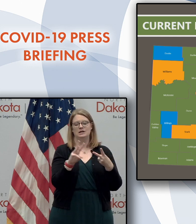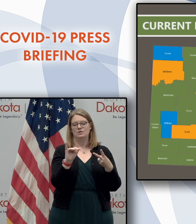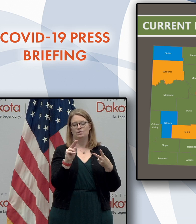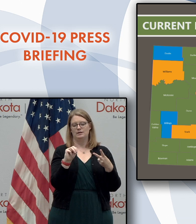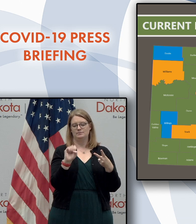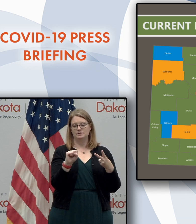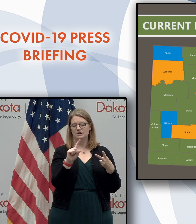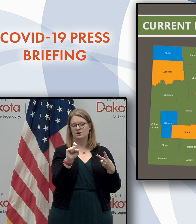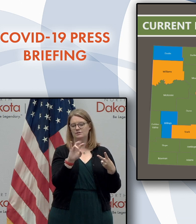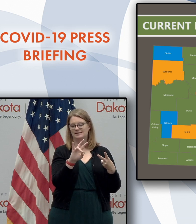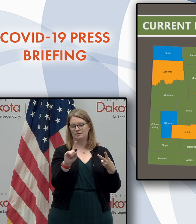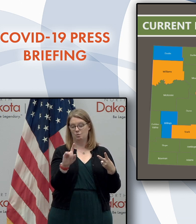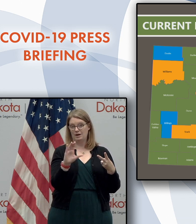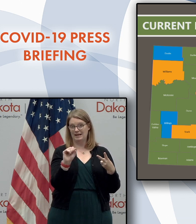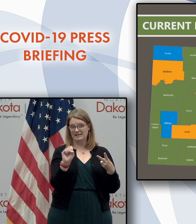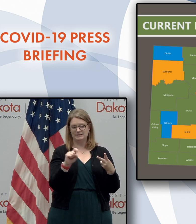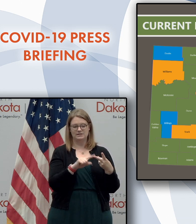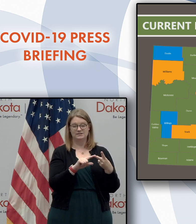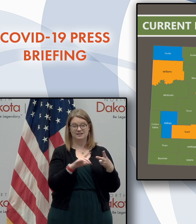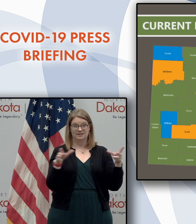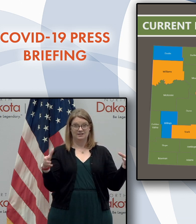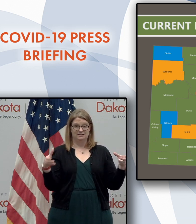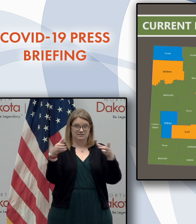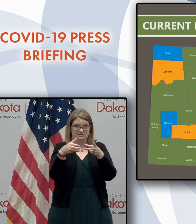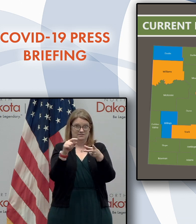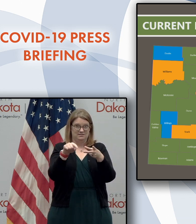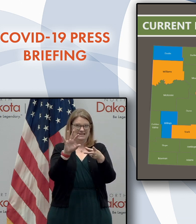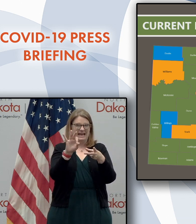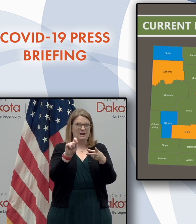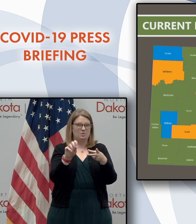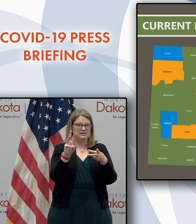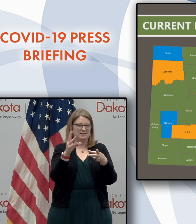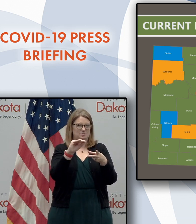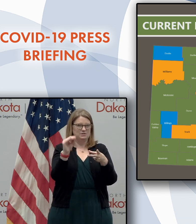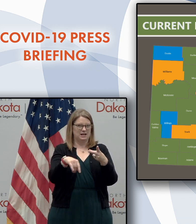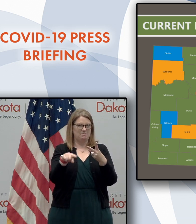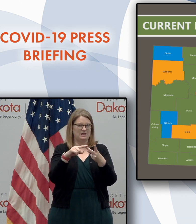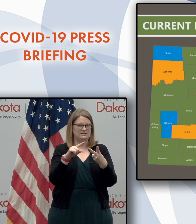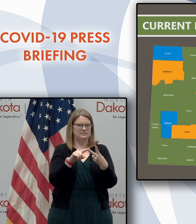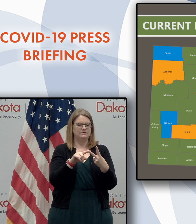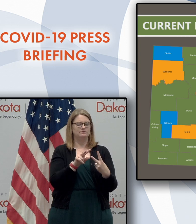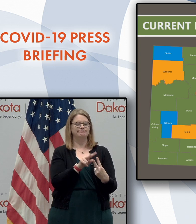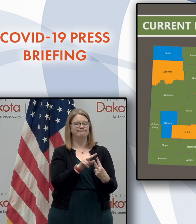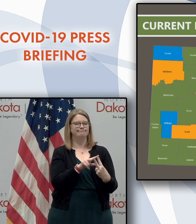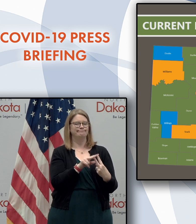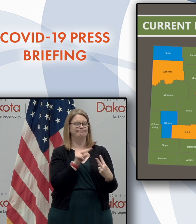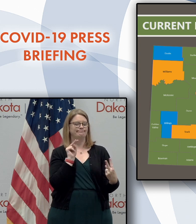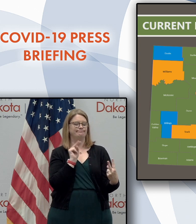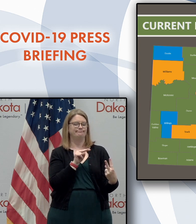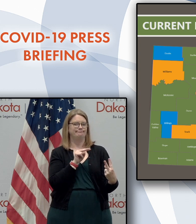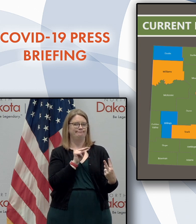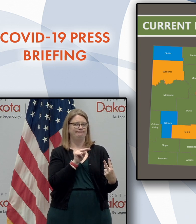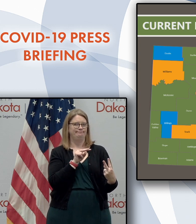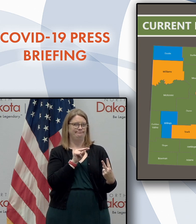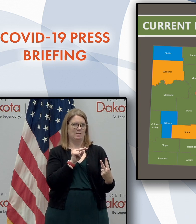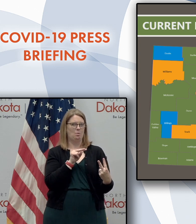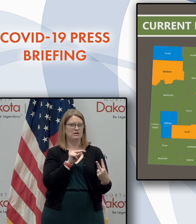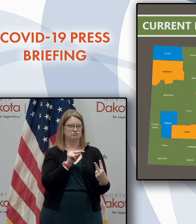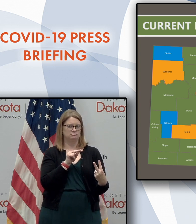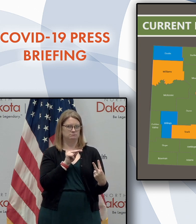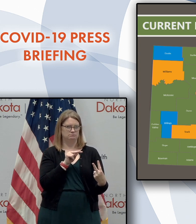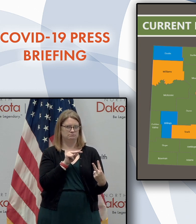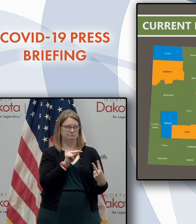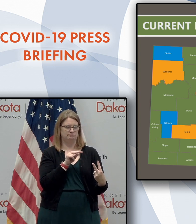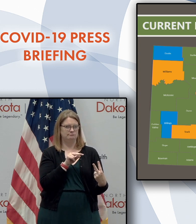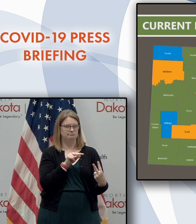with 171 cases and 9.6%. Uh, again, uh, areas where we, we're saying we want to keep an eye on it. We want it,